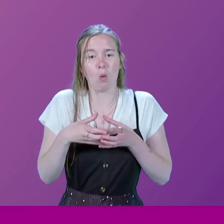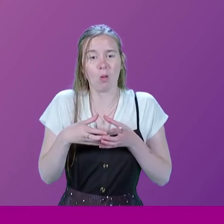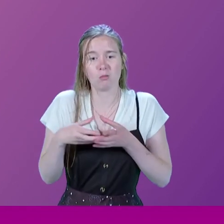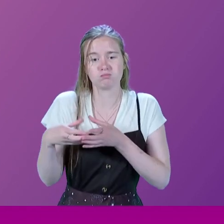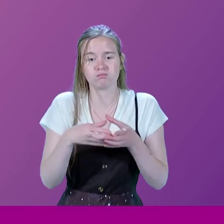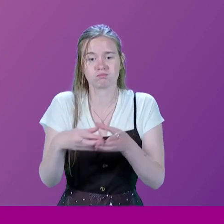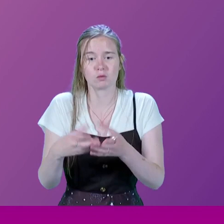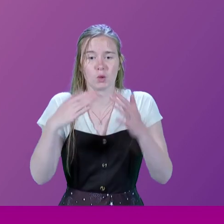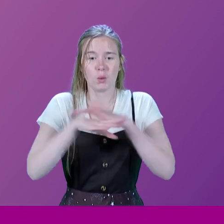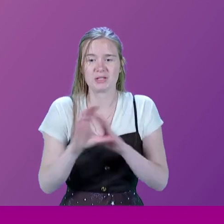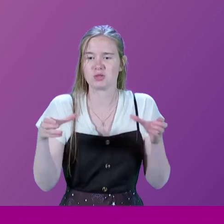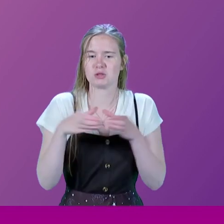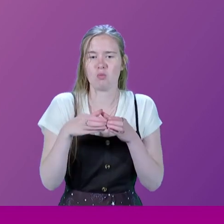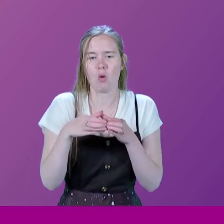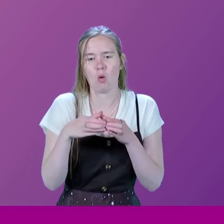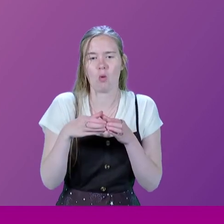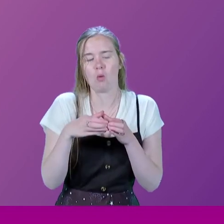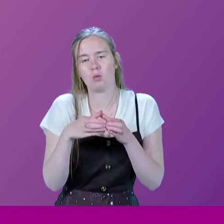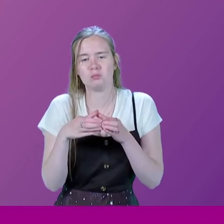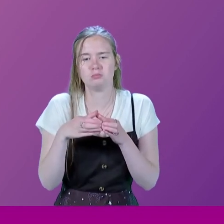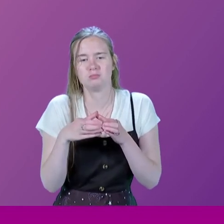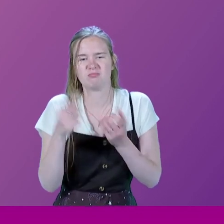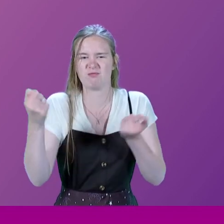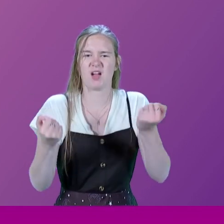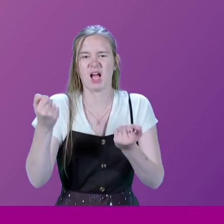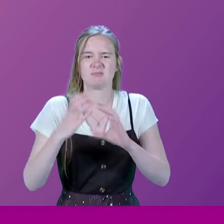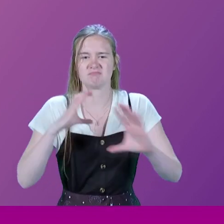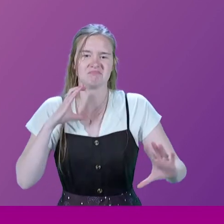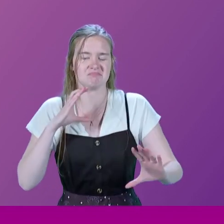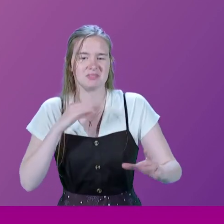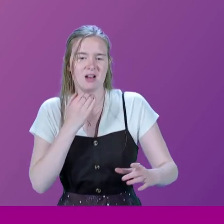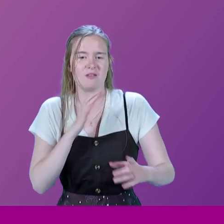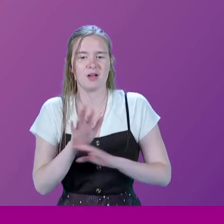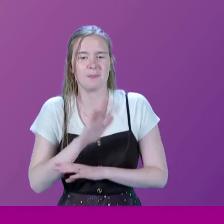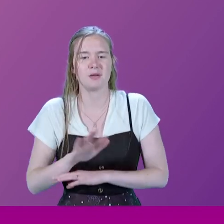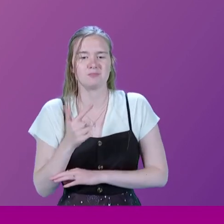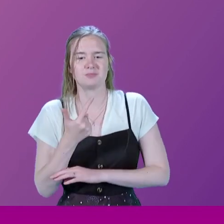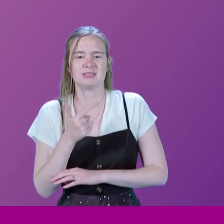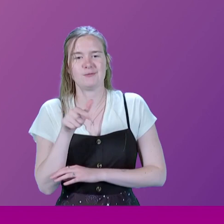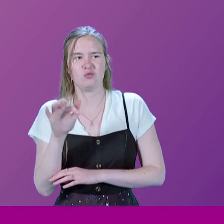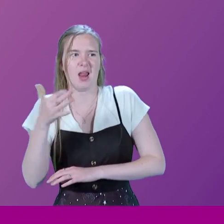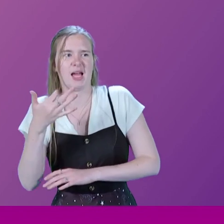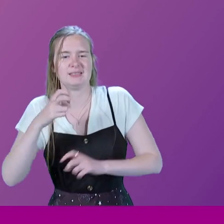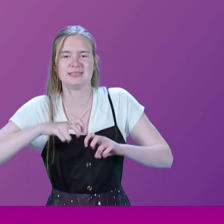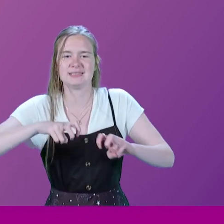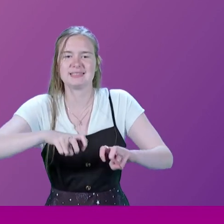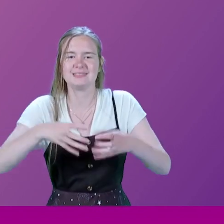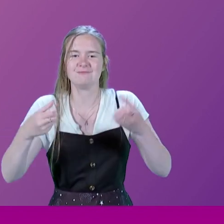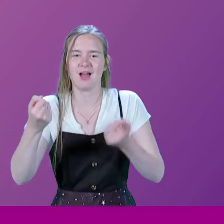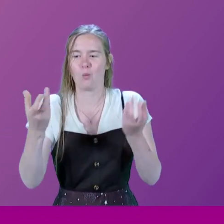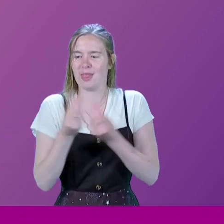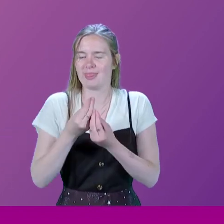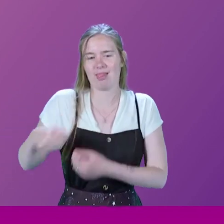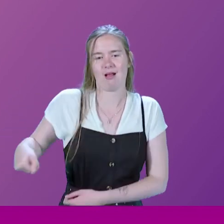fit into a smallish van, a seven or a nine-seater van with our luggage.